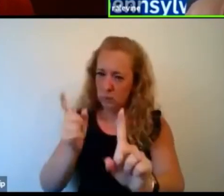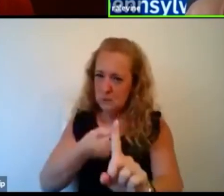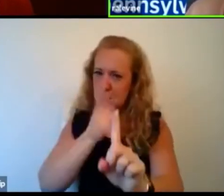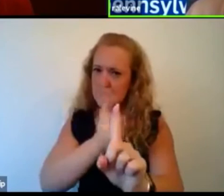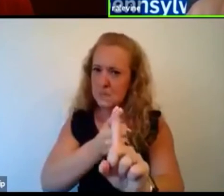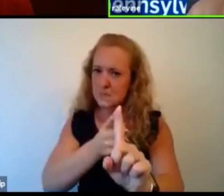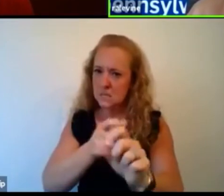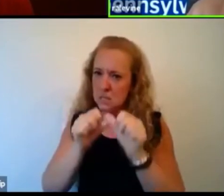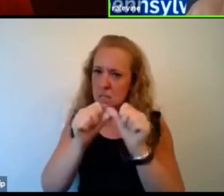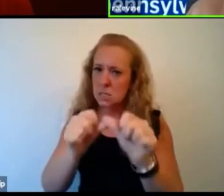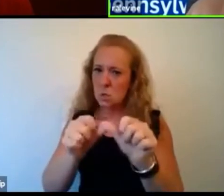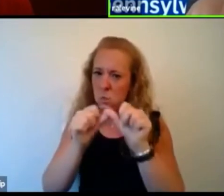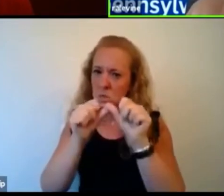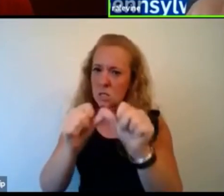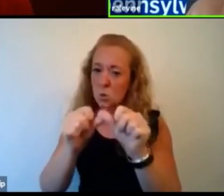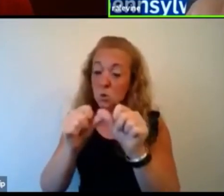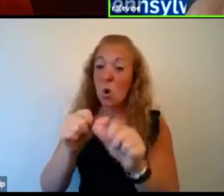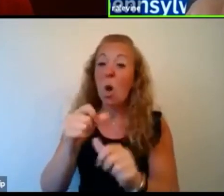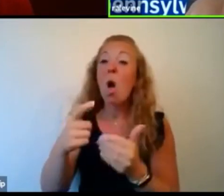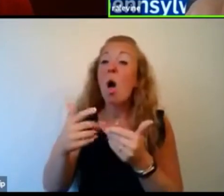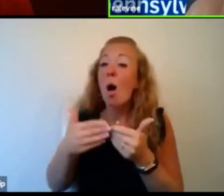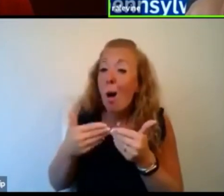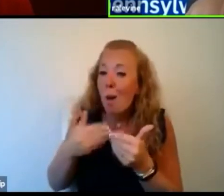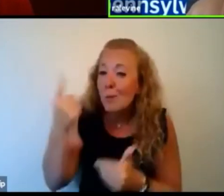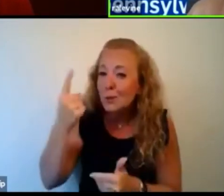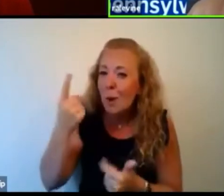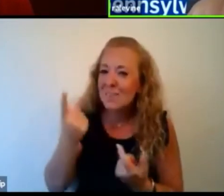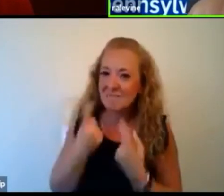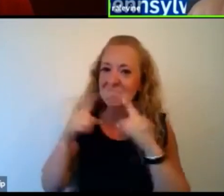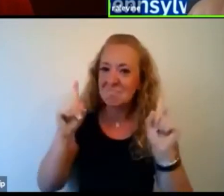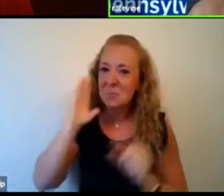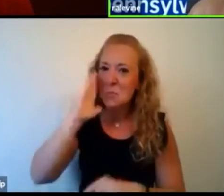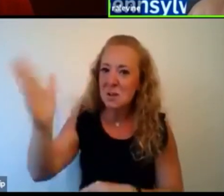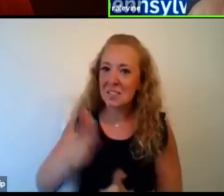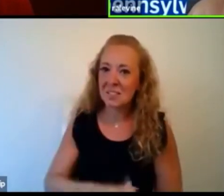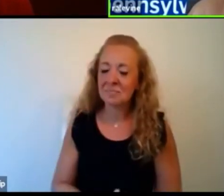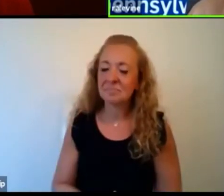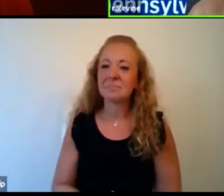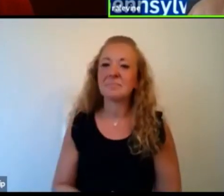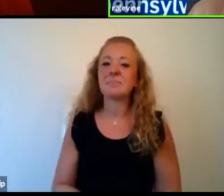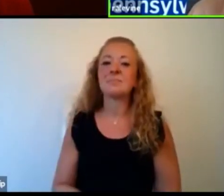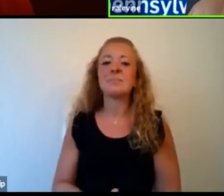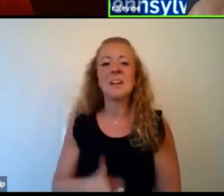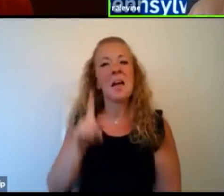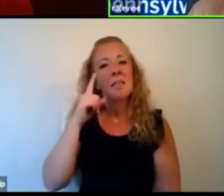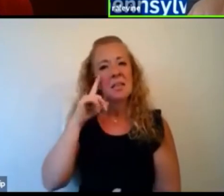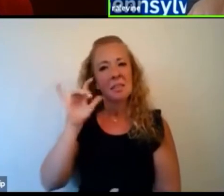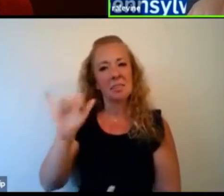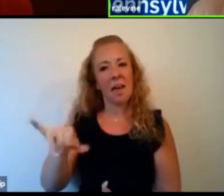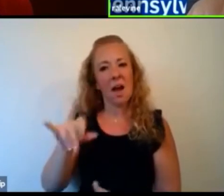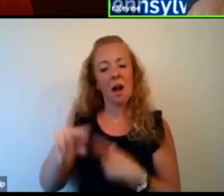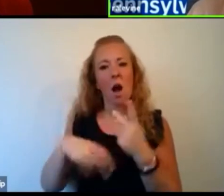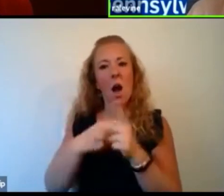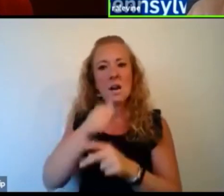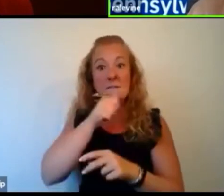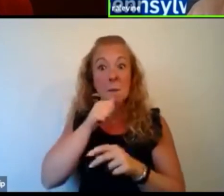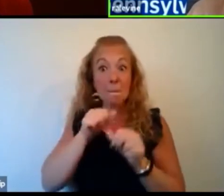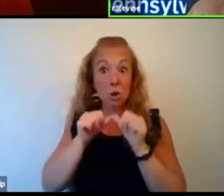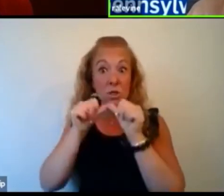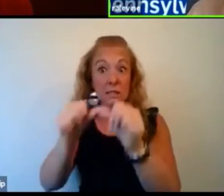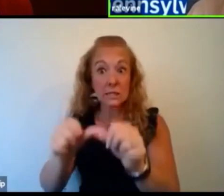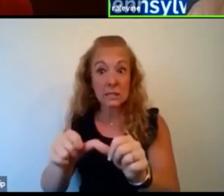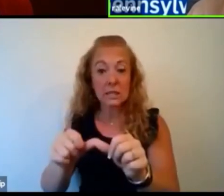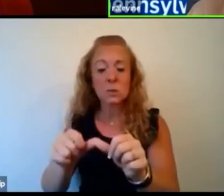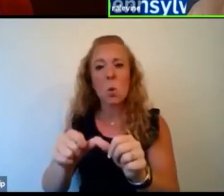and almost always I will be successful. Um, and so I think that that persistence is so